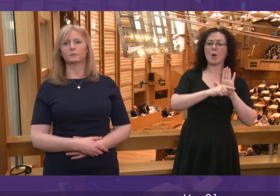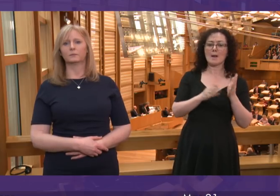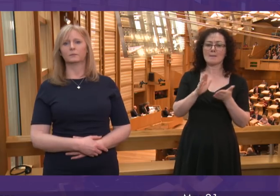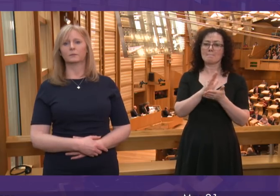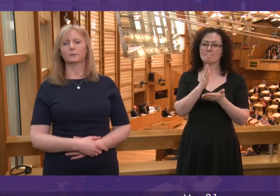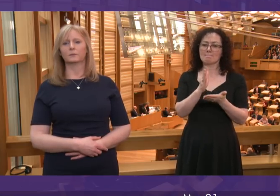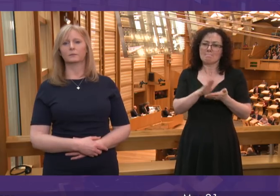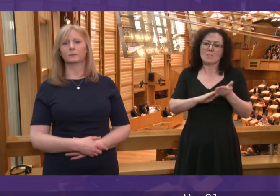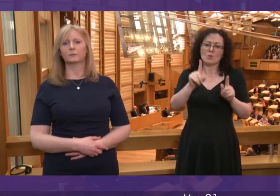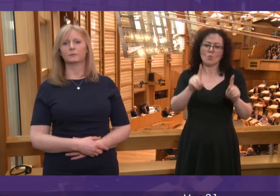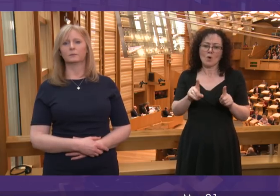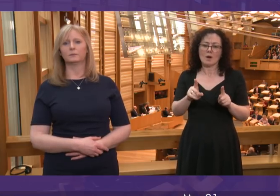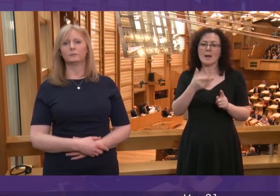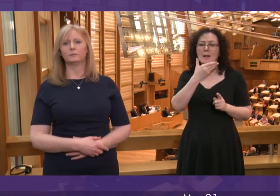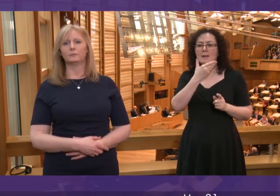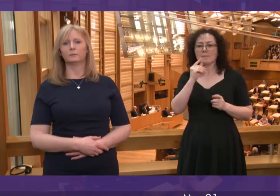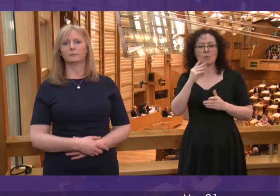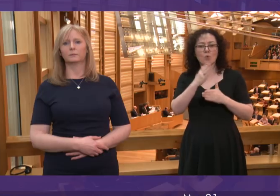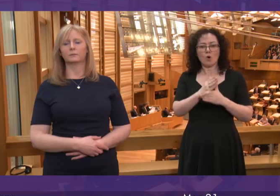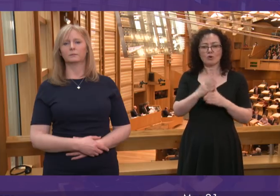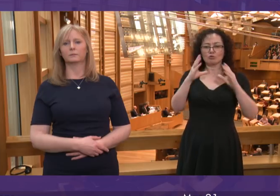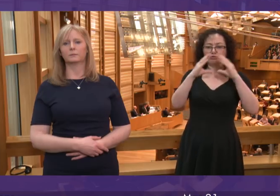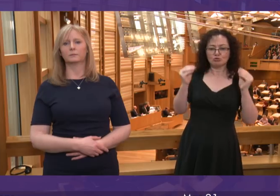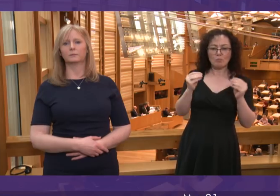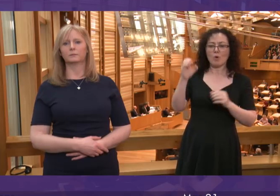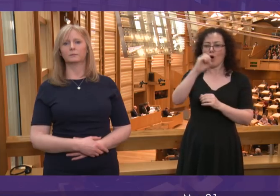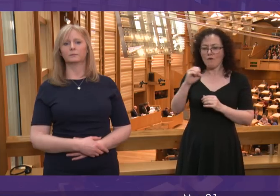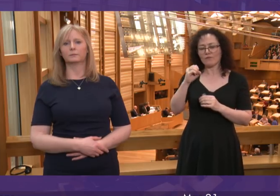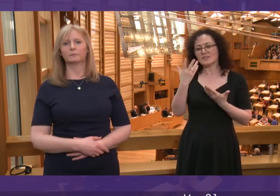has the right to safety at work, whether you work in an office or on the shop floor.